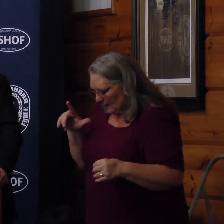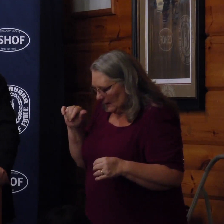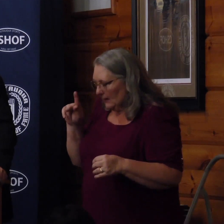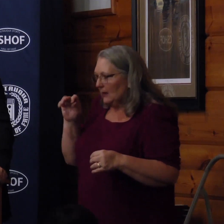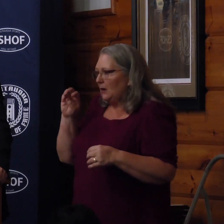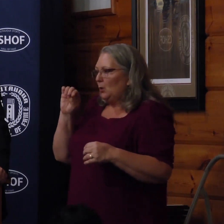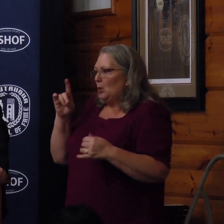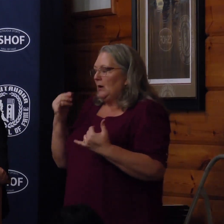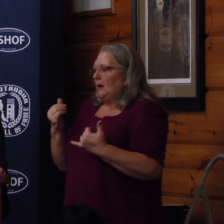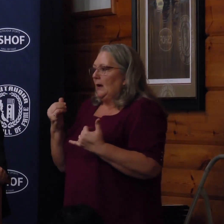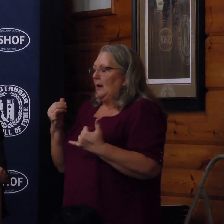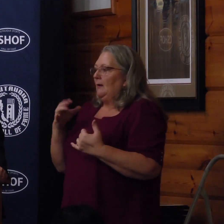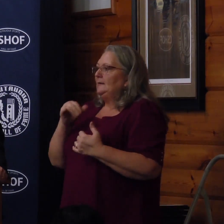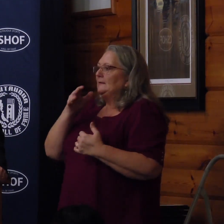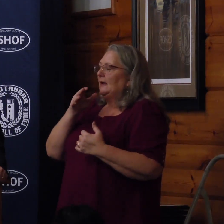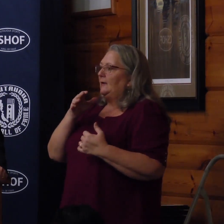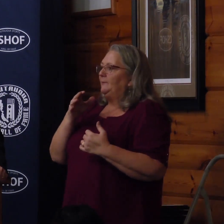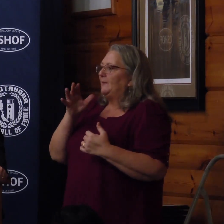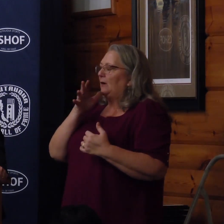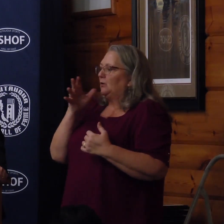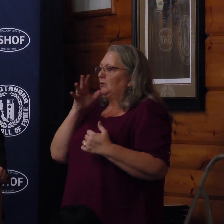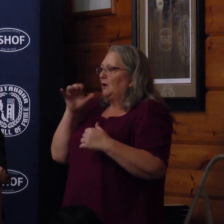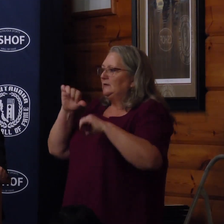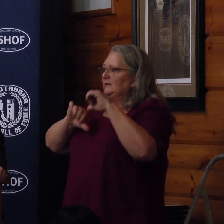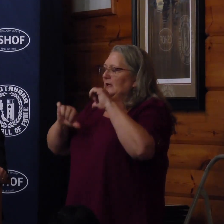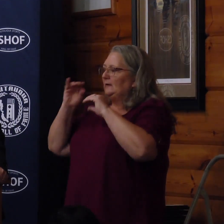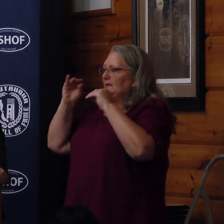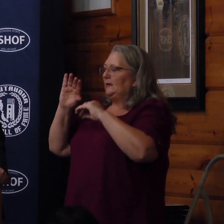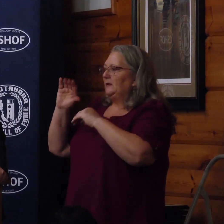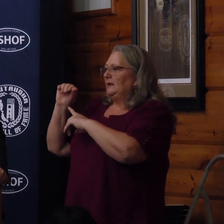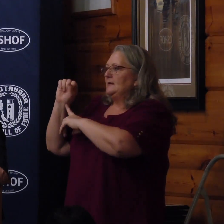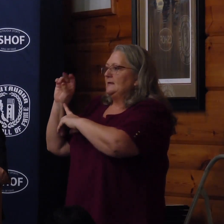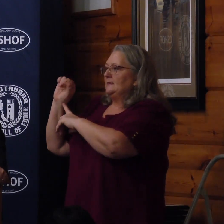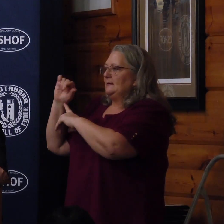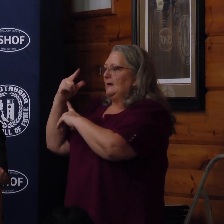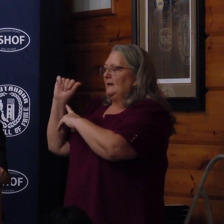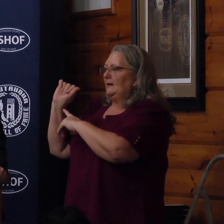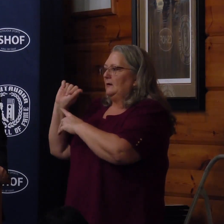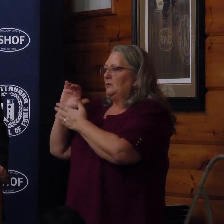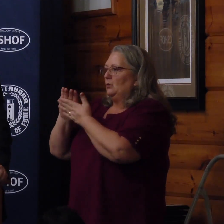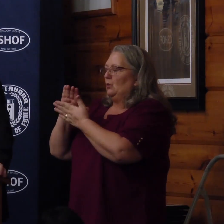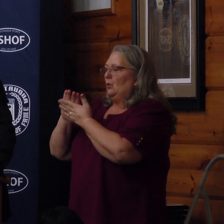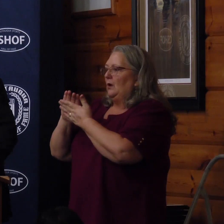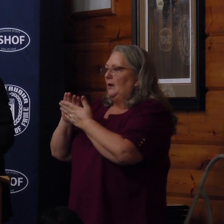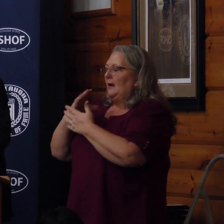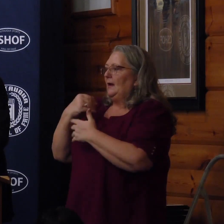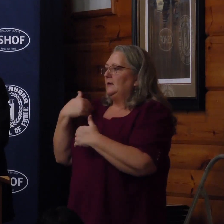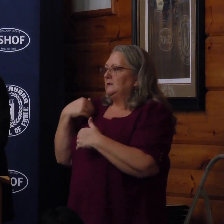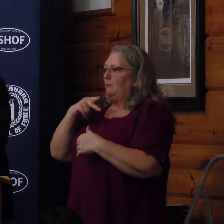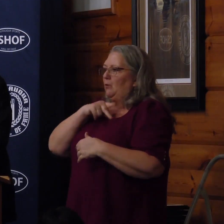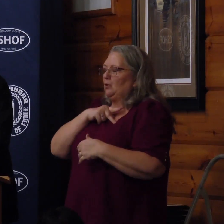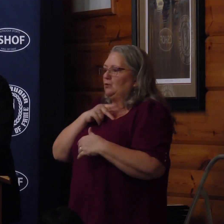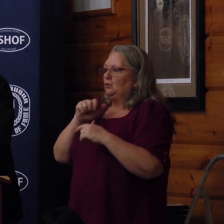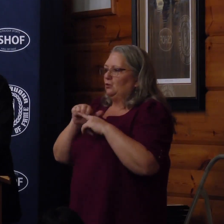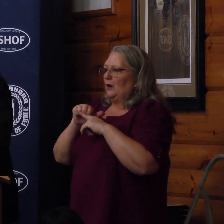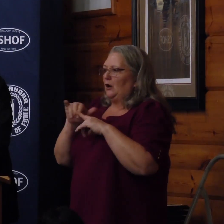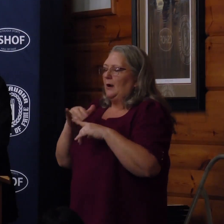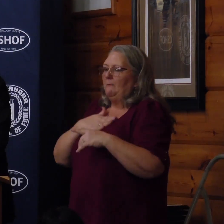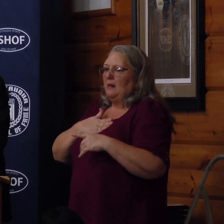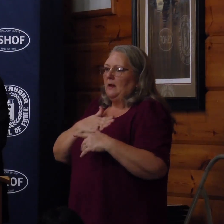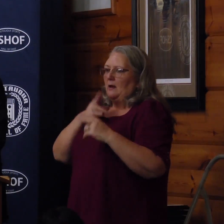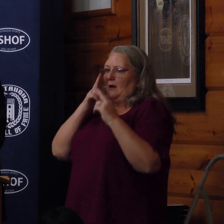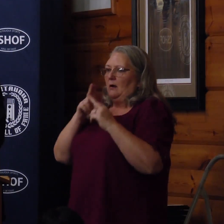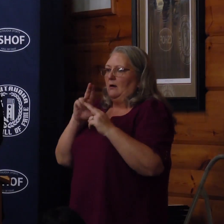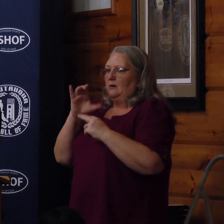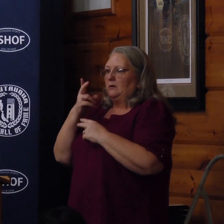New York now, and is an agricultural science teacher at Casadega Valley Central School, and also serves as a personal trainer. I am pleased and honored